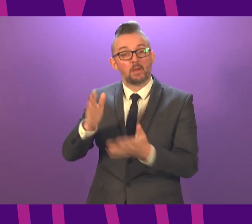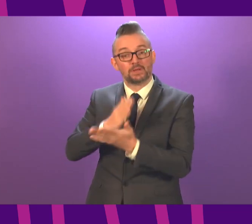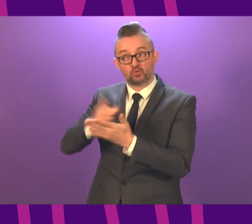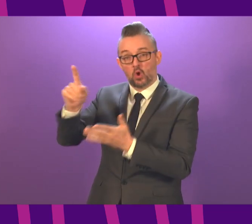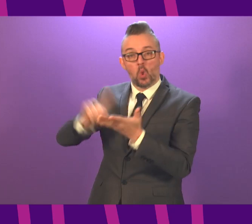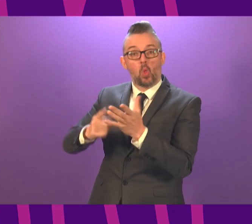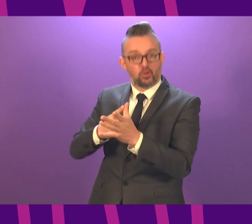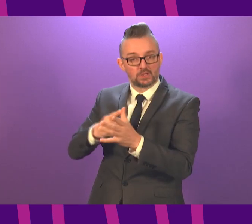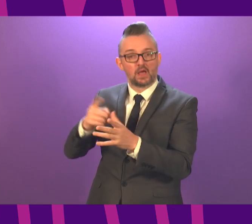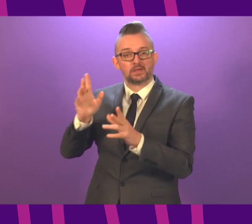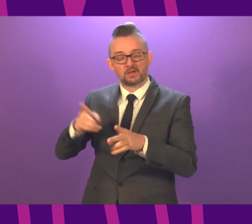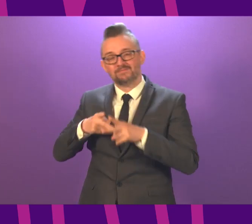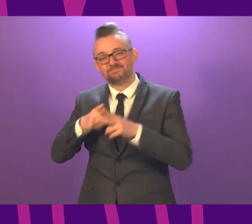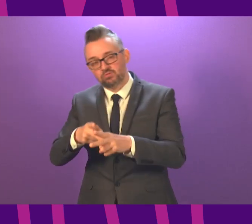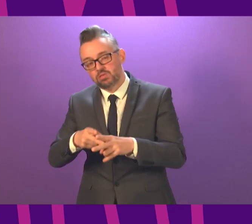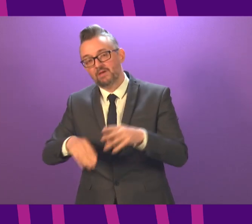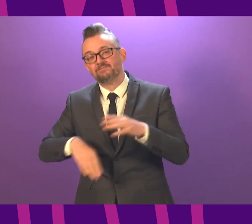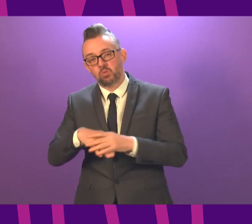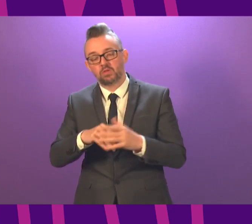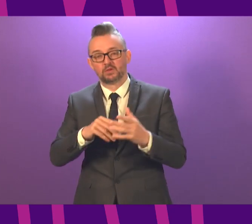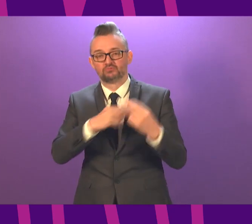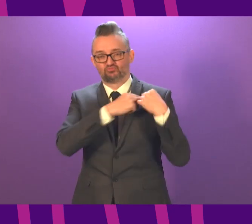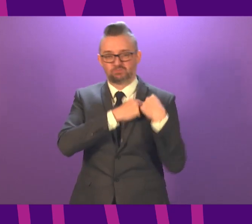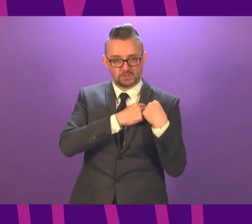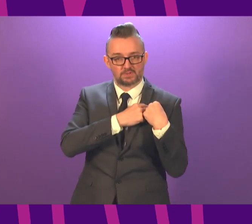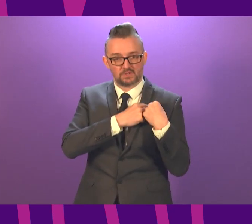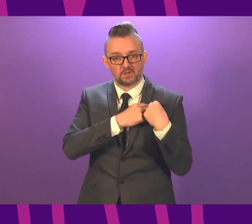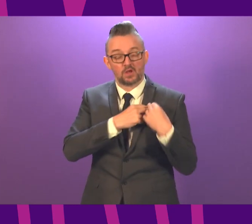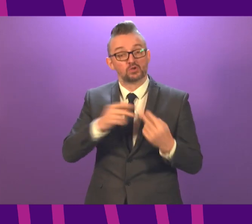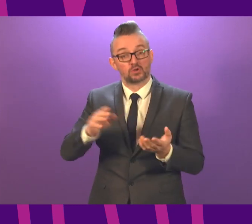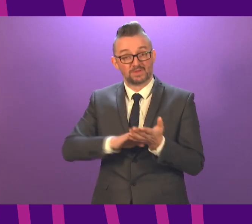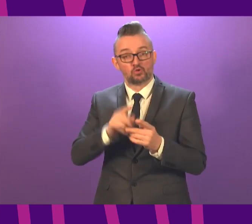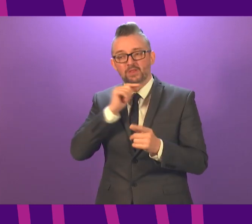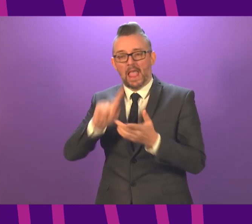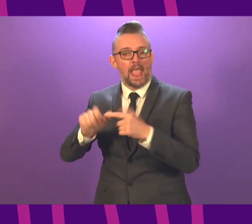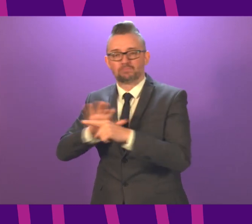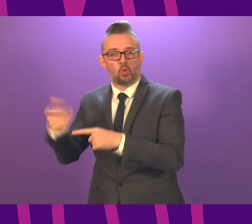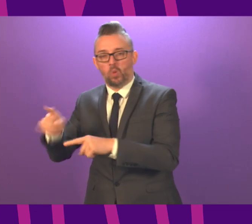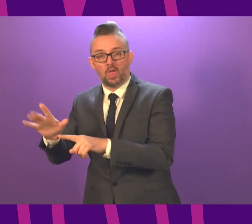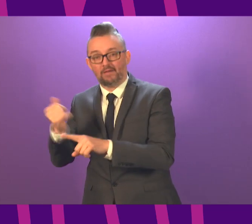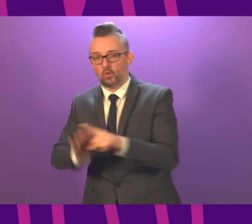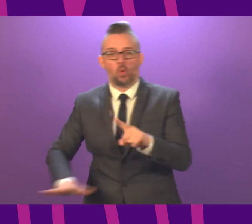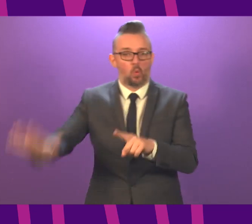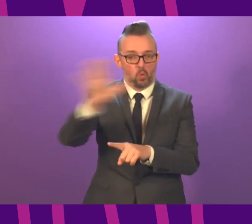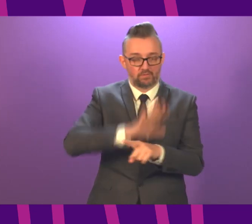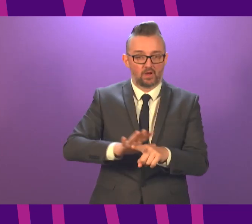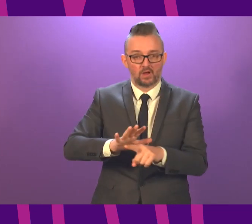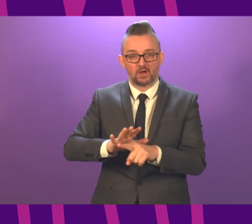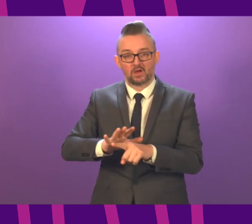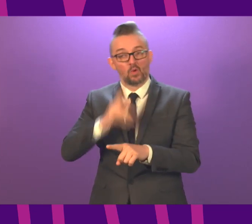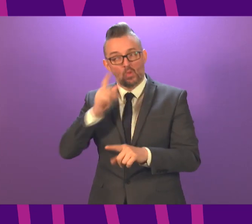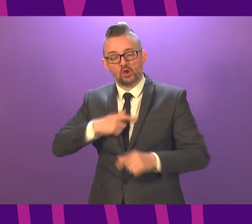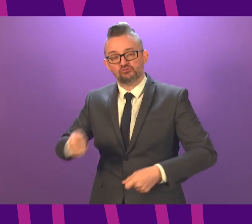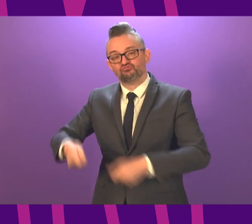undertaking those responsibilities, and that applies to Edinburgh and all local authorities. We will make sure that the issue that has been raised here is drawn to the